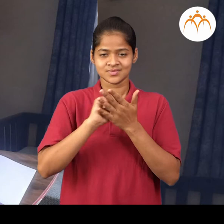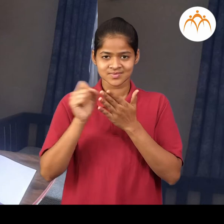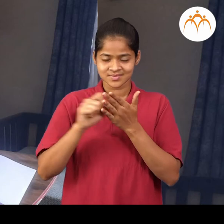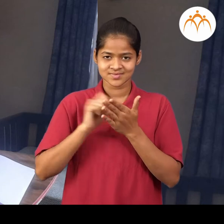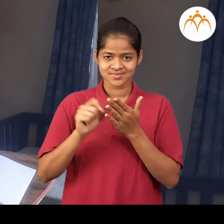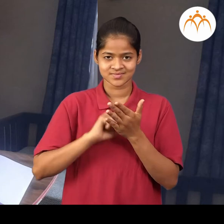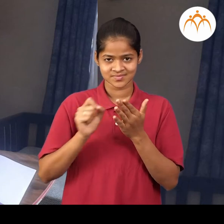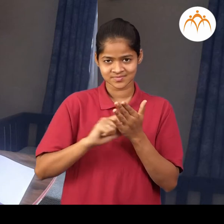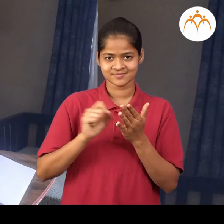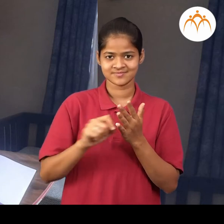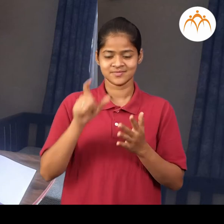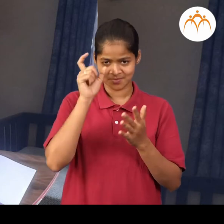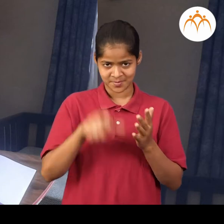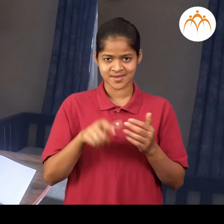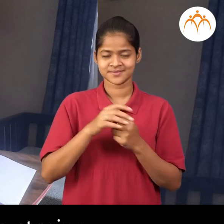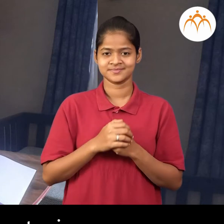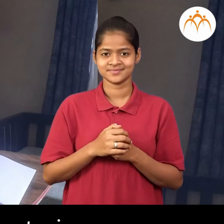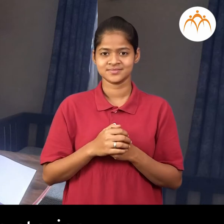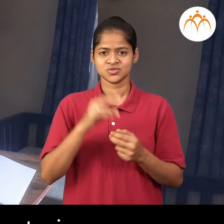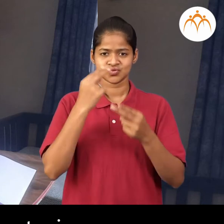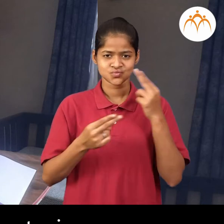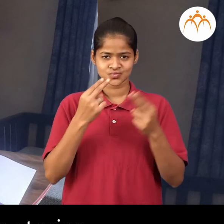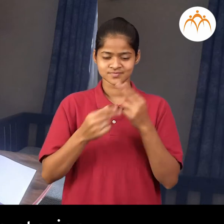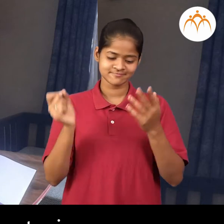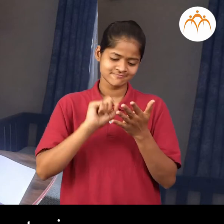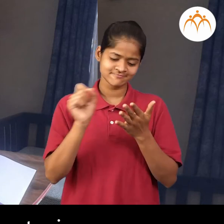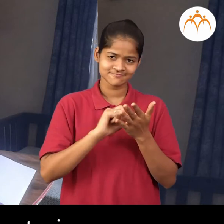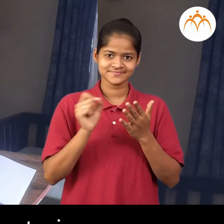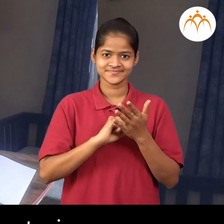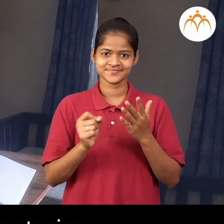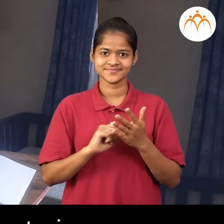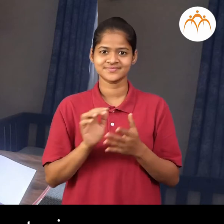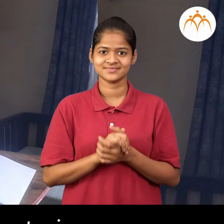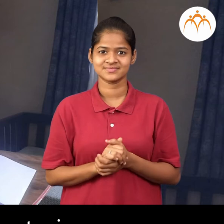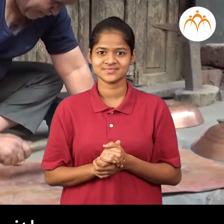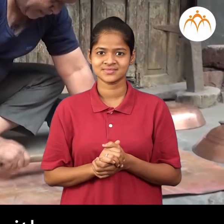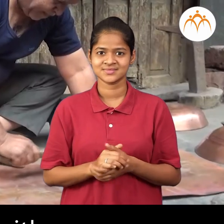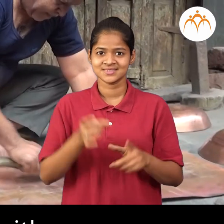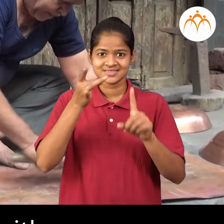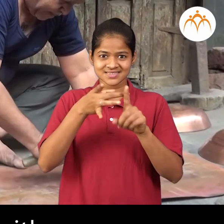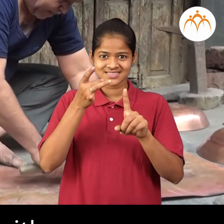Writer, writers write stories. Blacksmith,